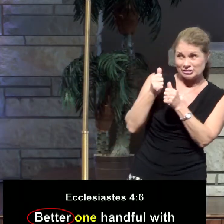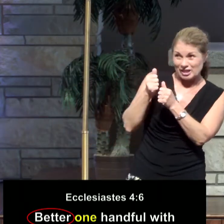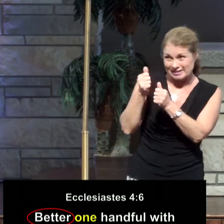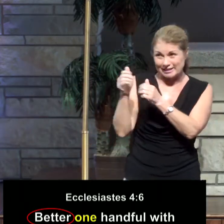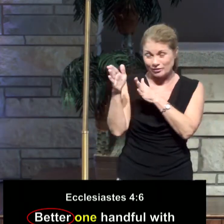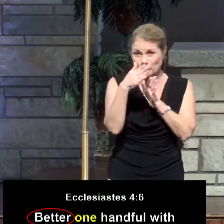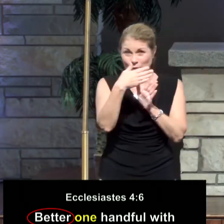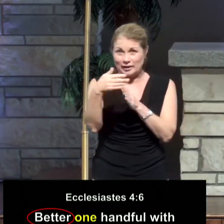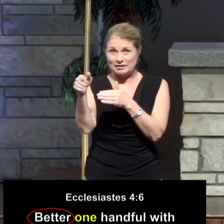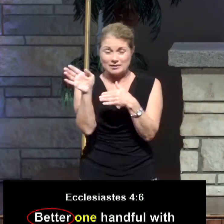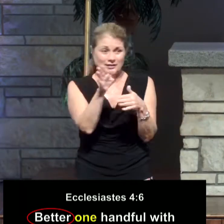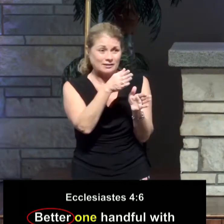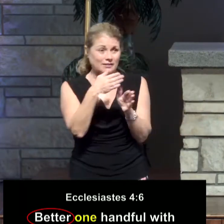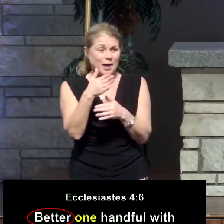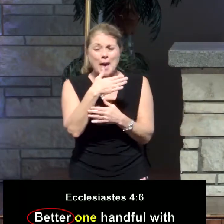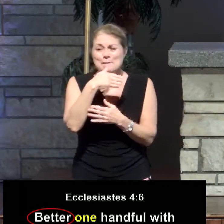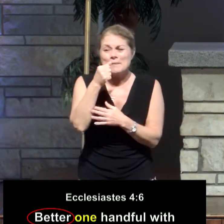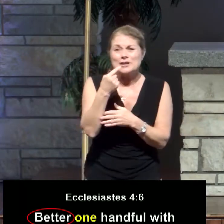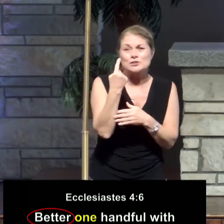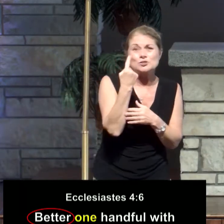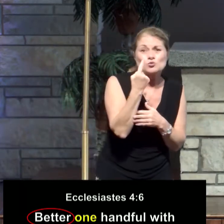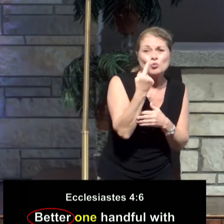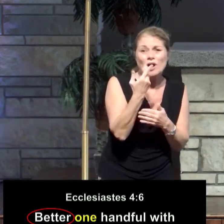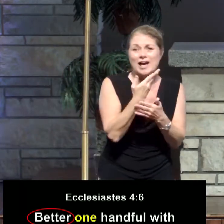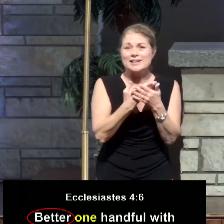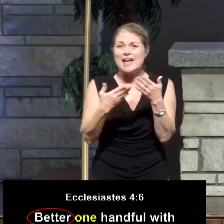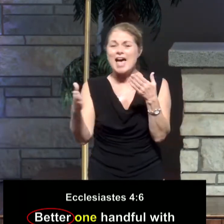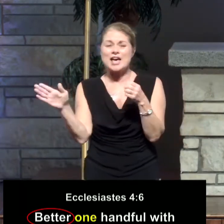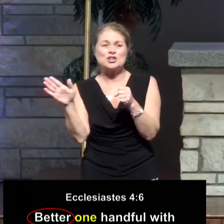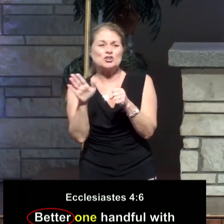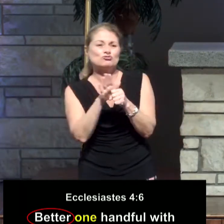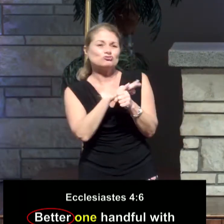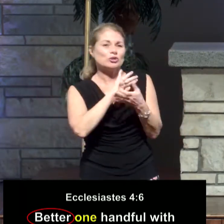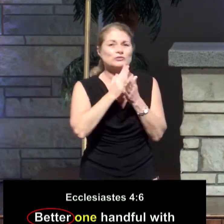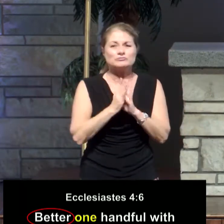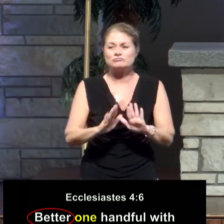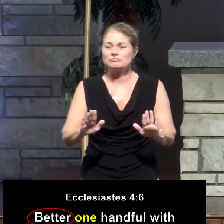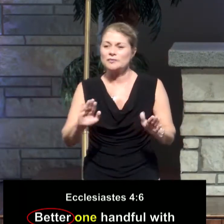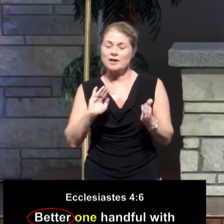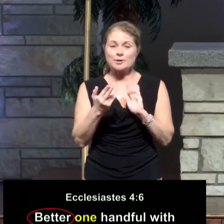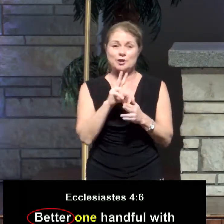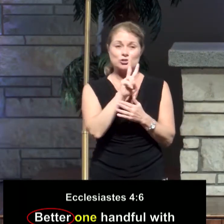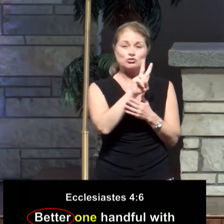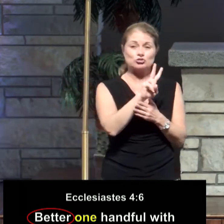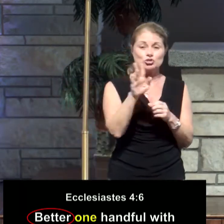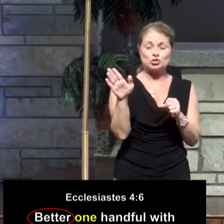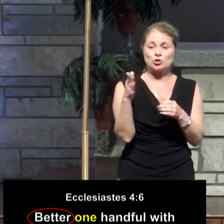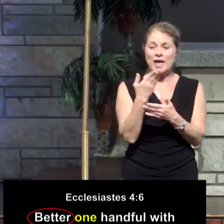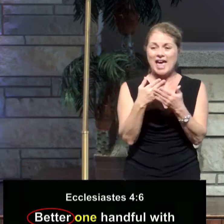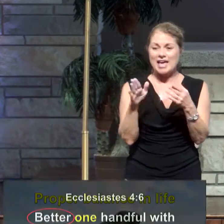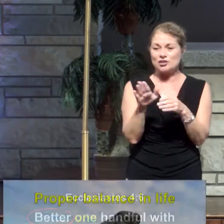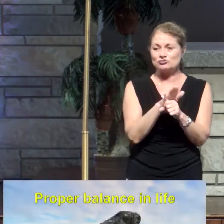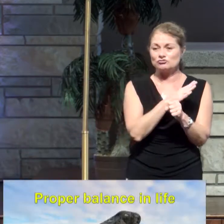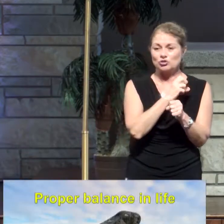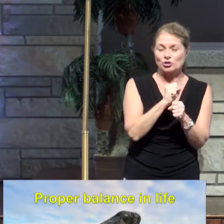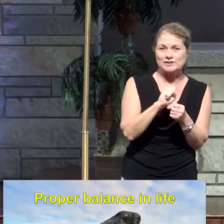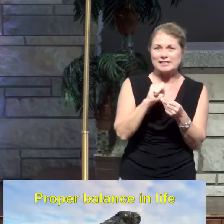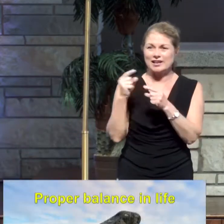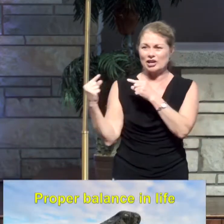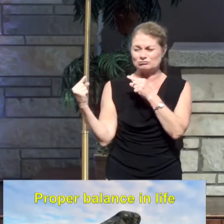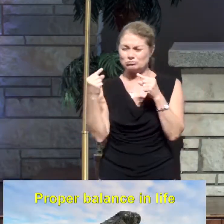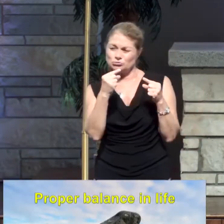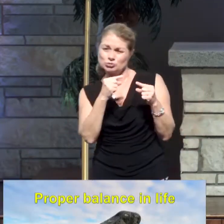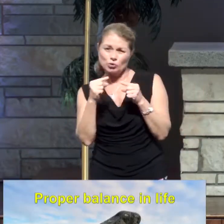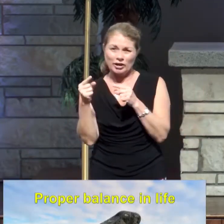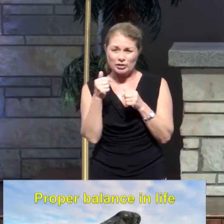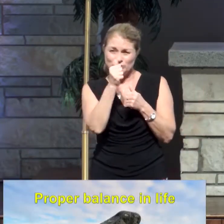wind. Better is one handful with tranquility than two handfuls with toil and a chasing after the wind. What Solomon is